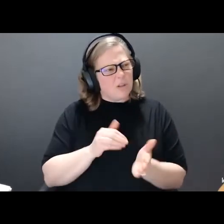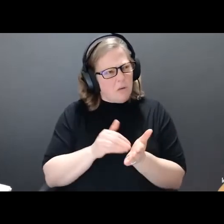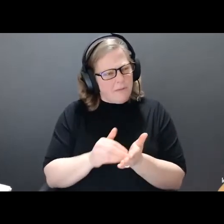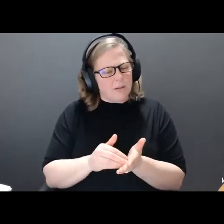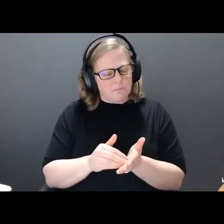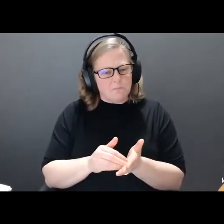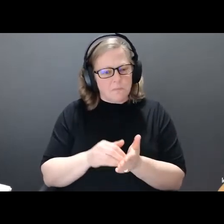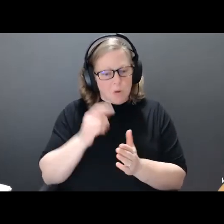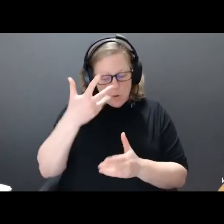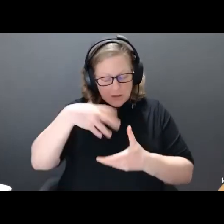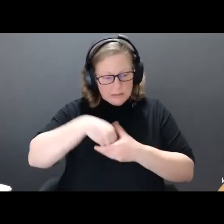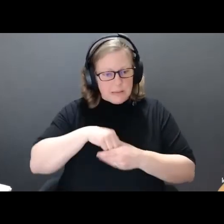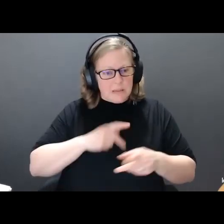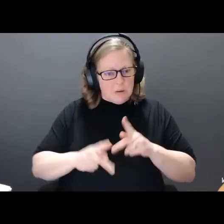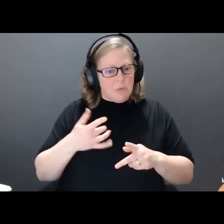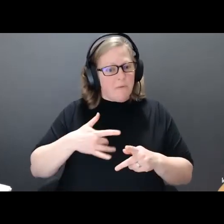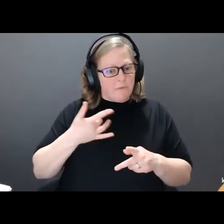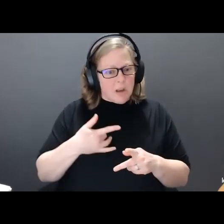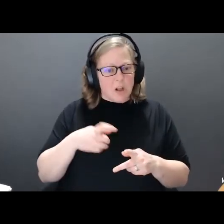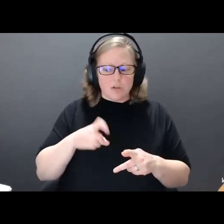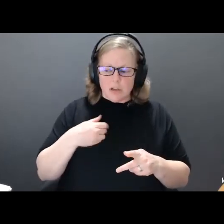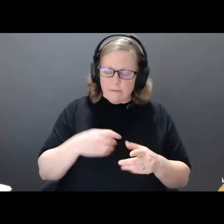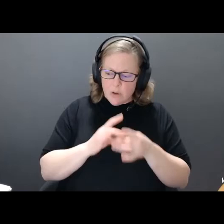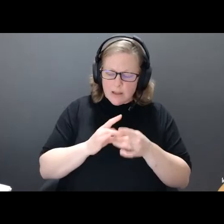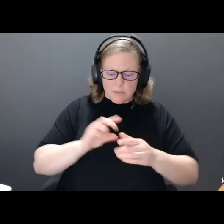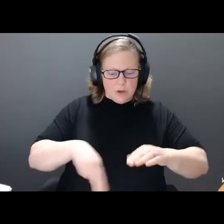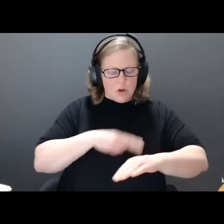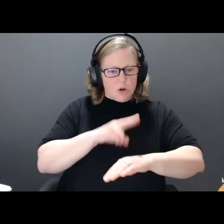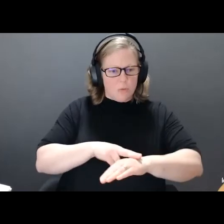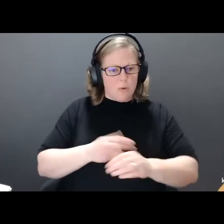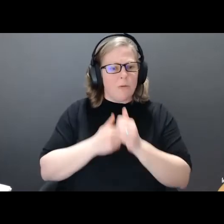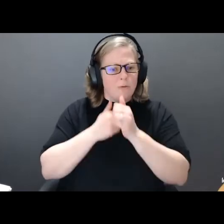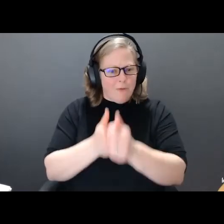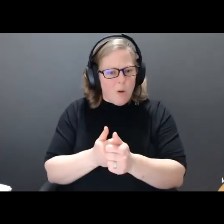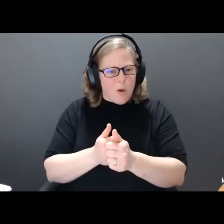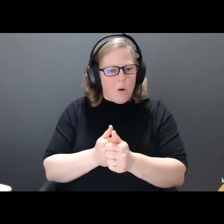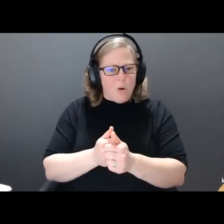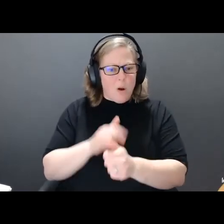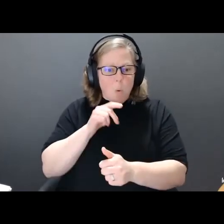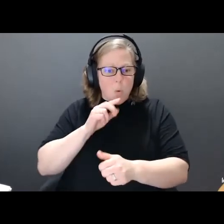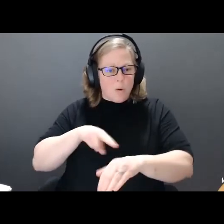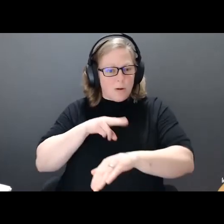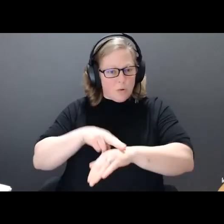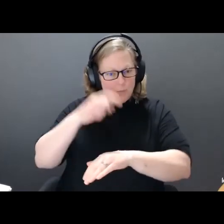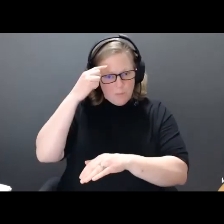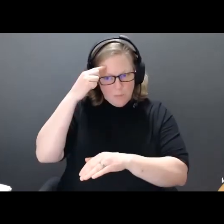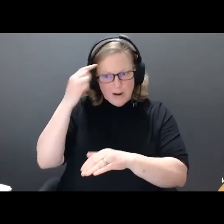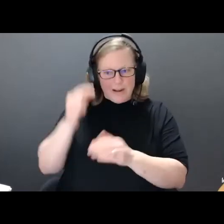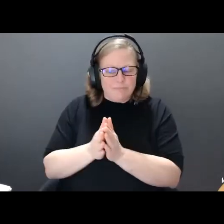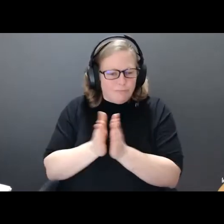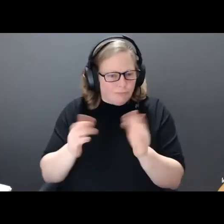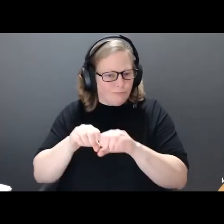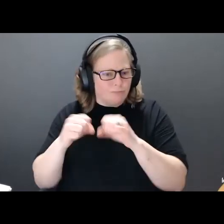that they must have relationships in a normative way defined by a neurotypical society, when we force ourselves to have neurotypical